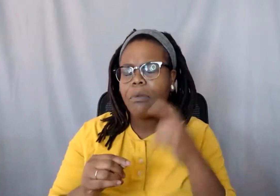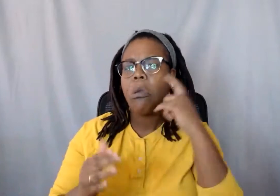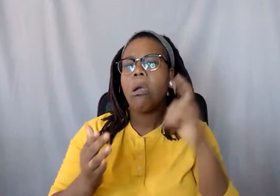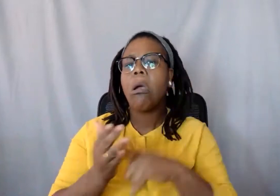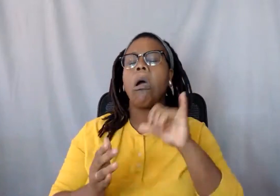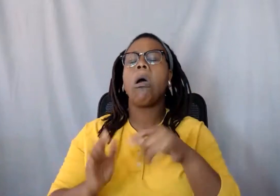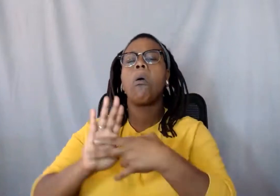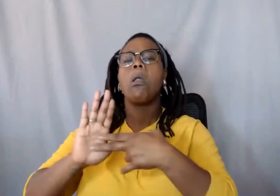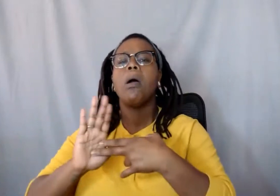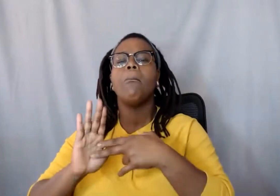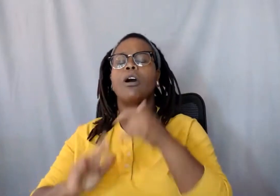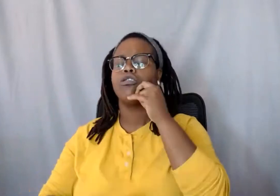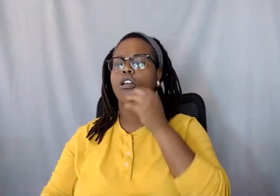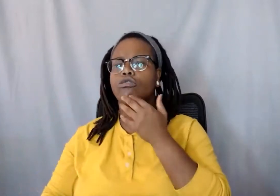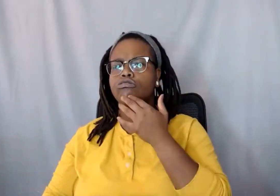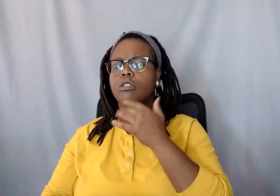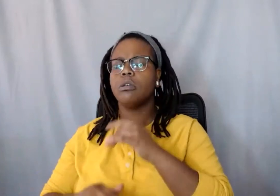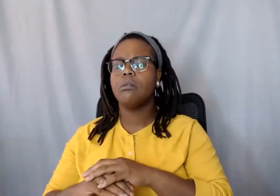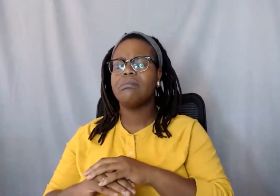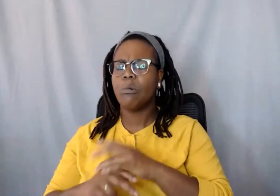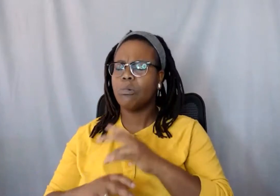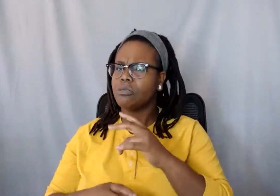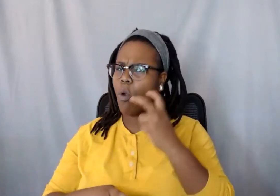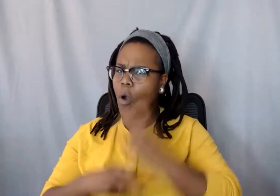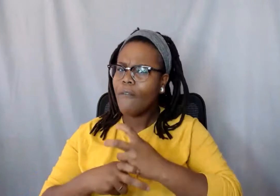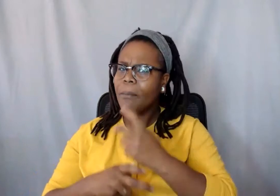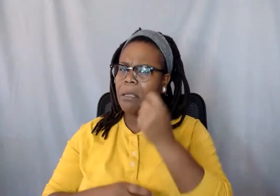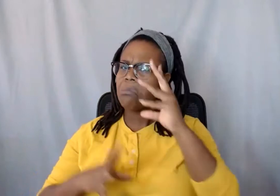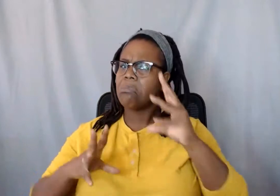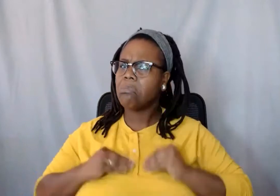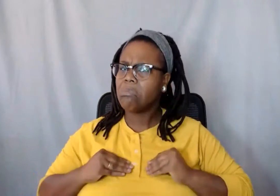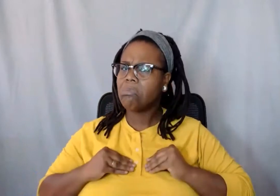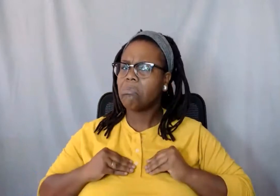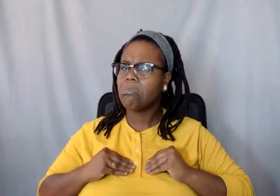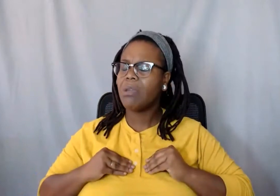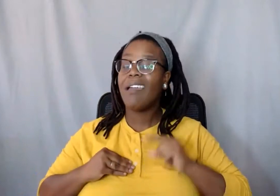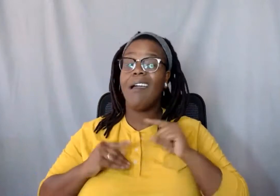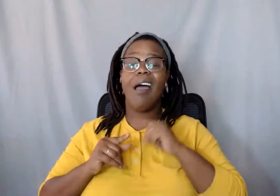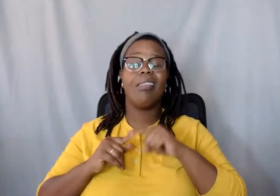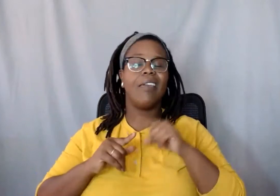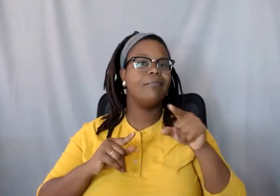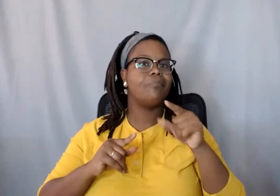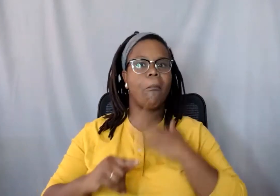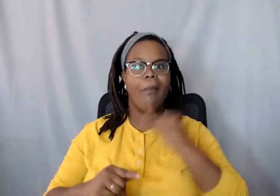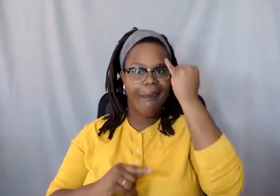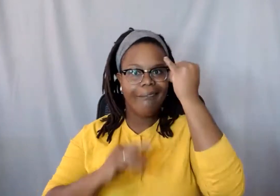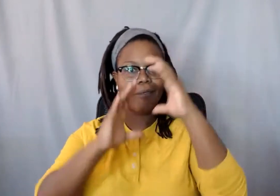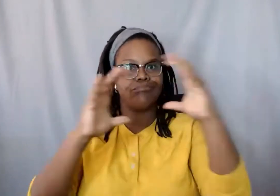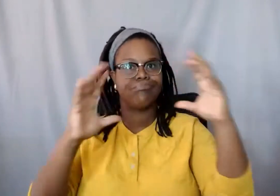my skin, which was something that was hard to grasp. So back then my idea of race switched from, idea of